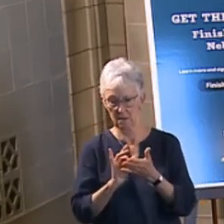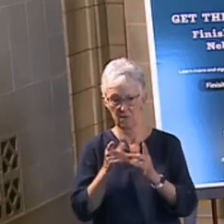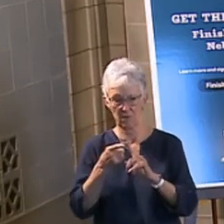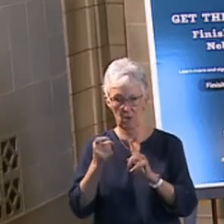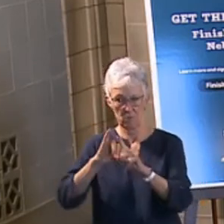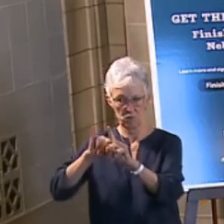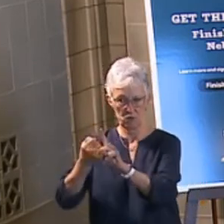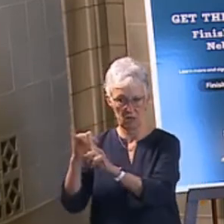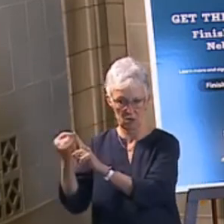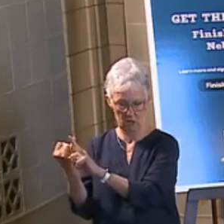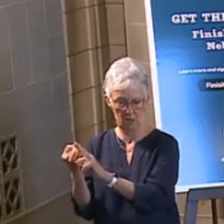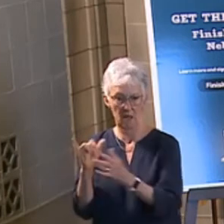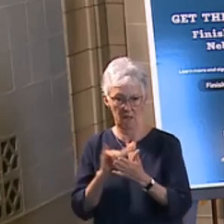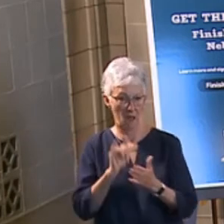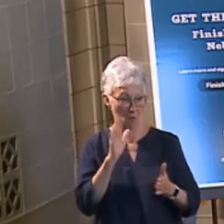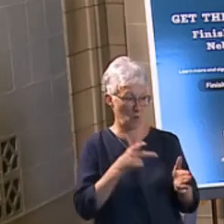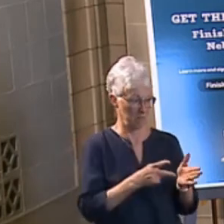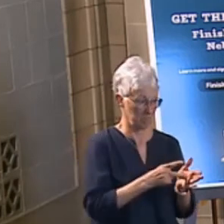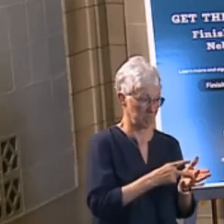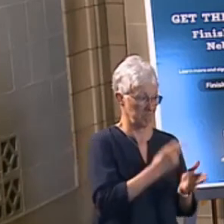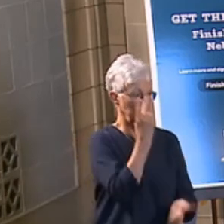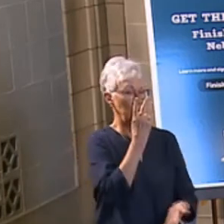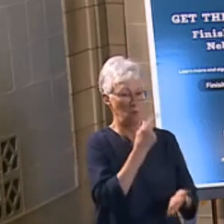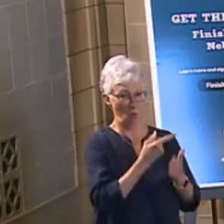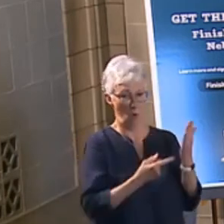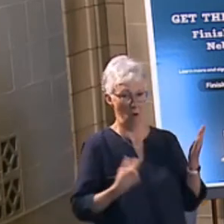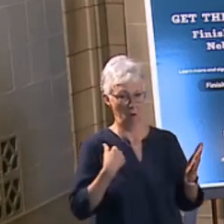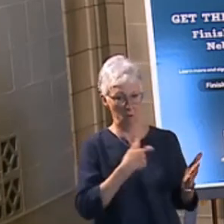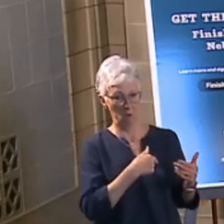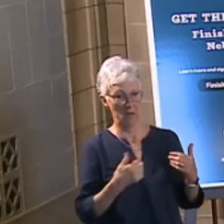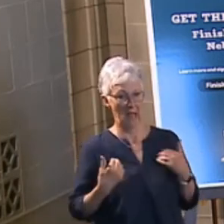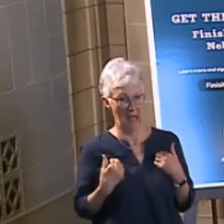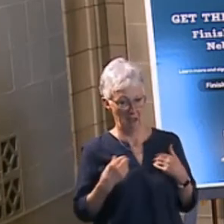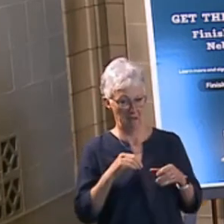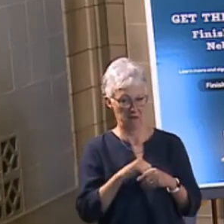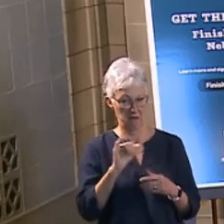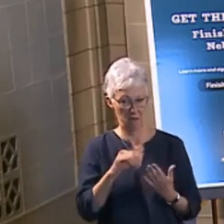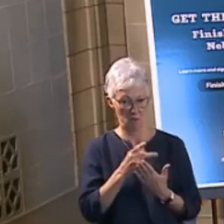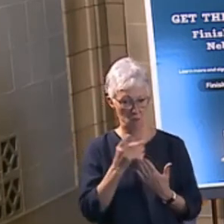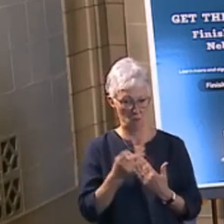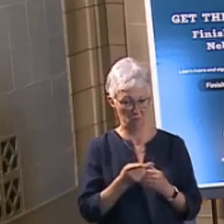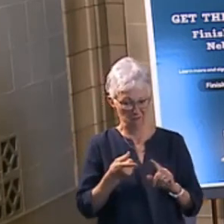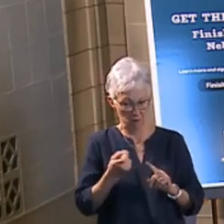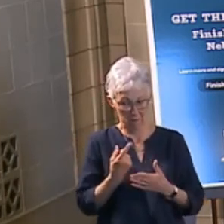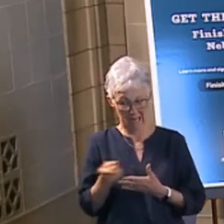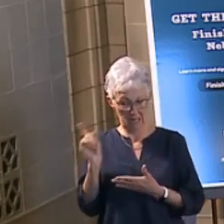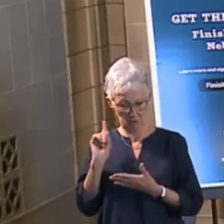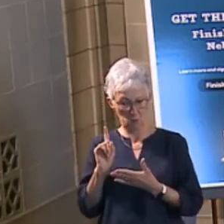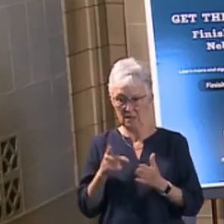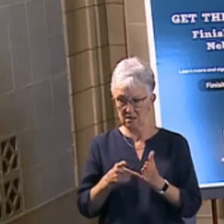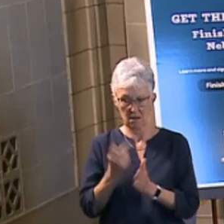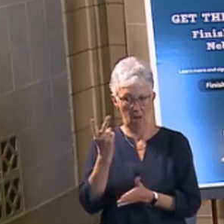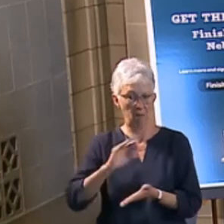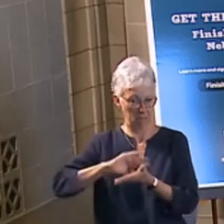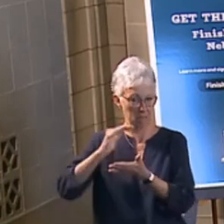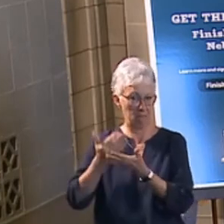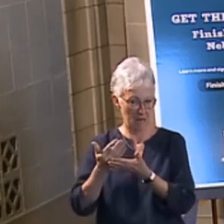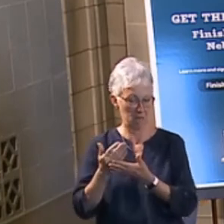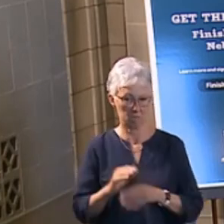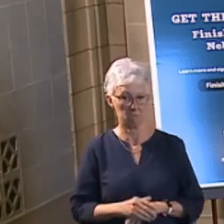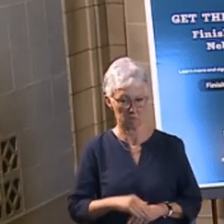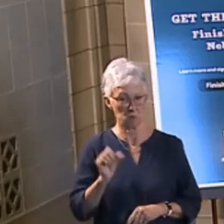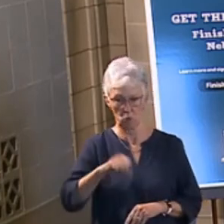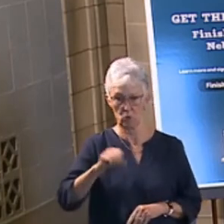which would more than double what we got from J&J through that program the previous week. So, yes, so supply